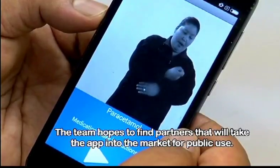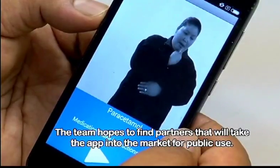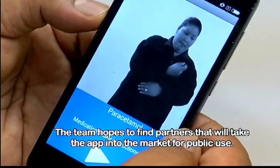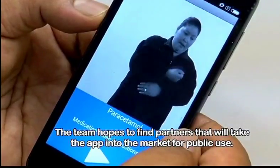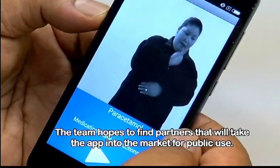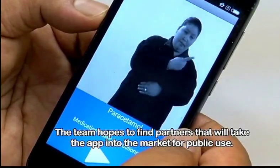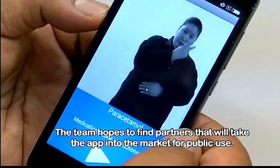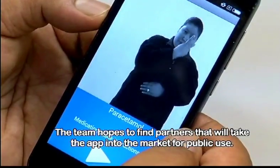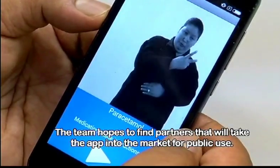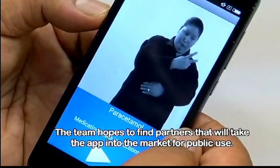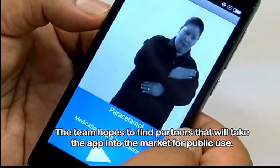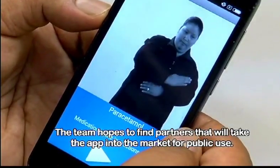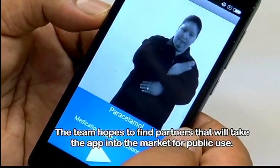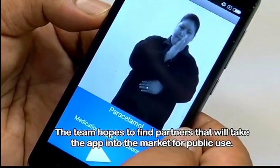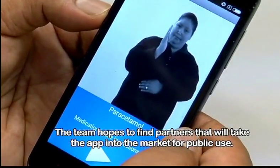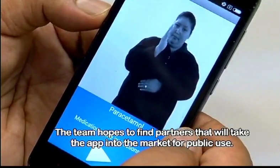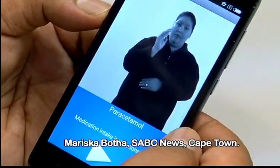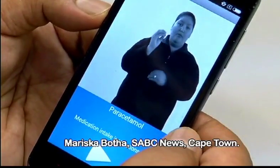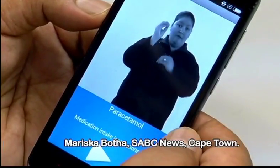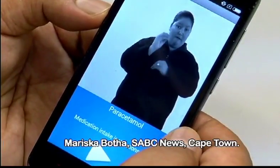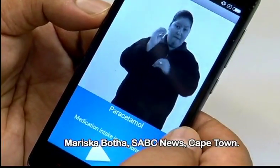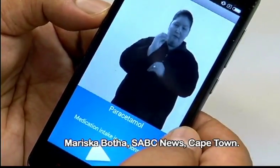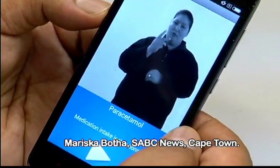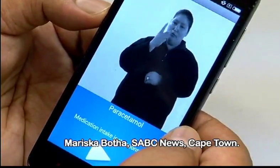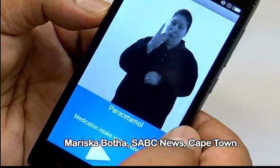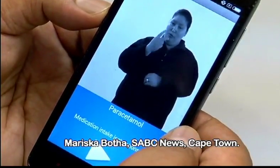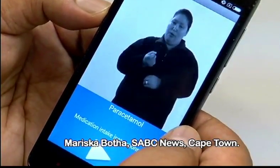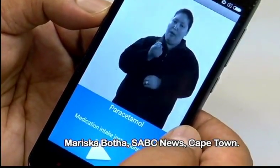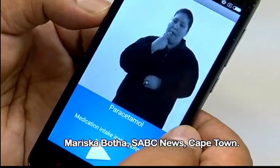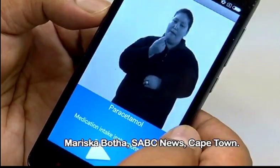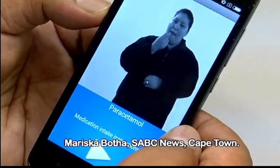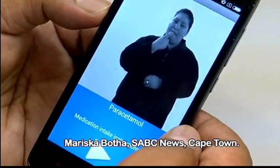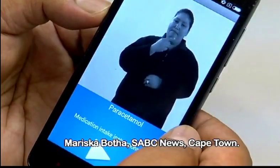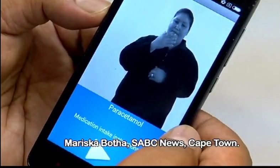the market for public use. Mariska Bota, SBC News, Cape Town. Town.